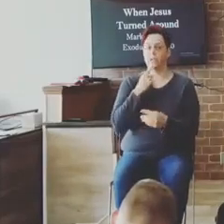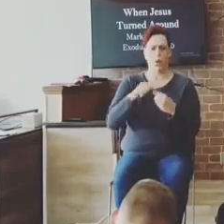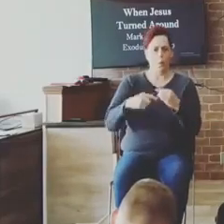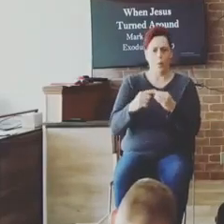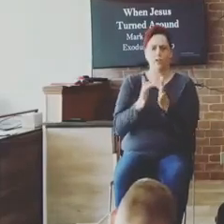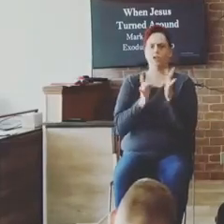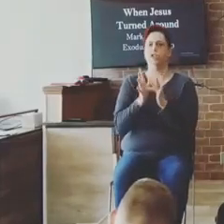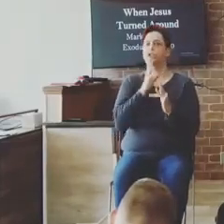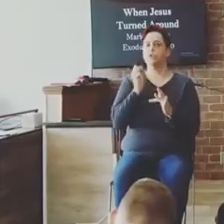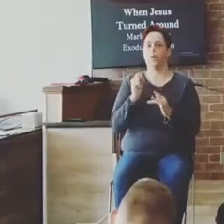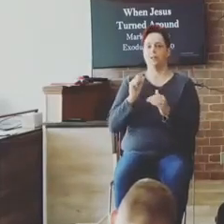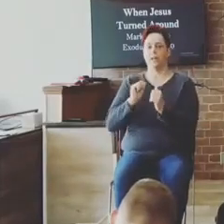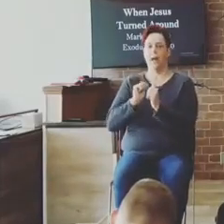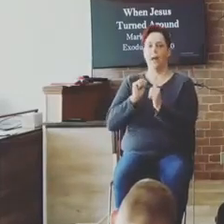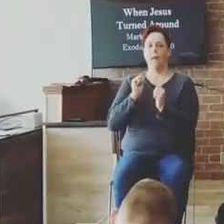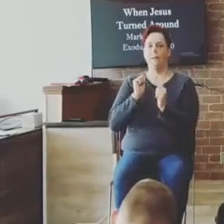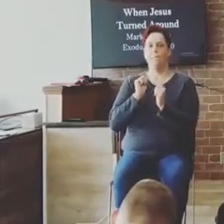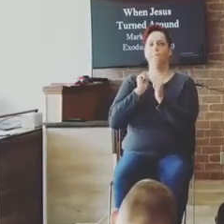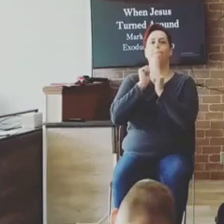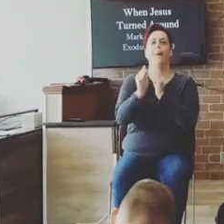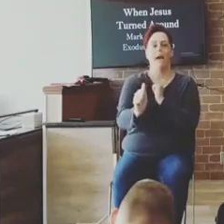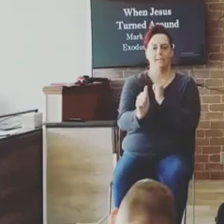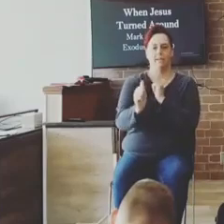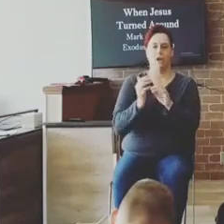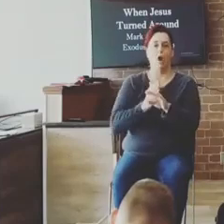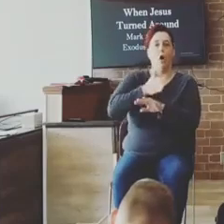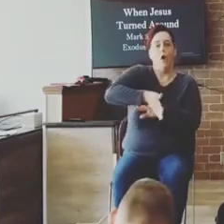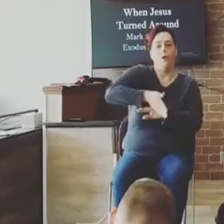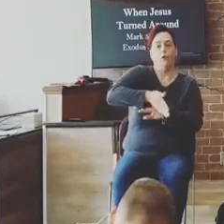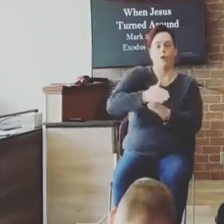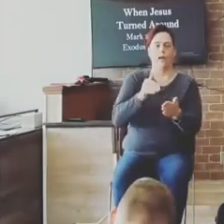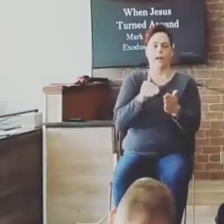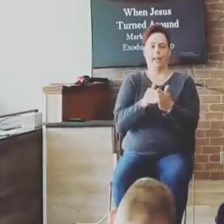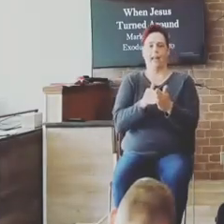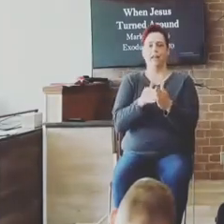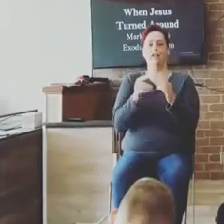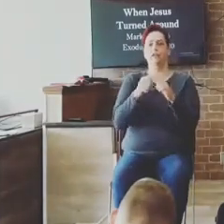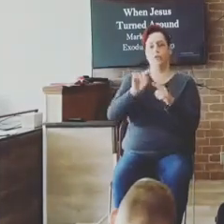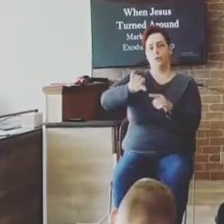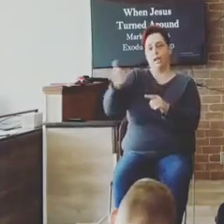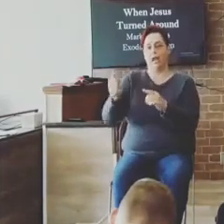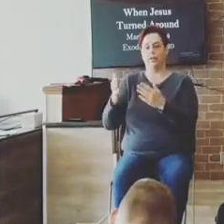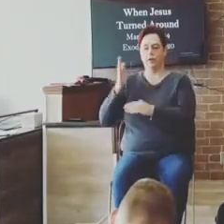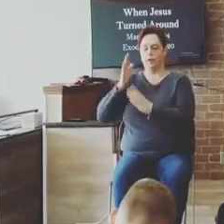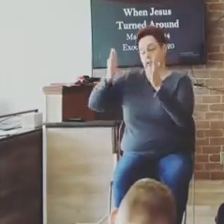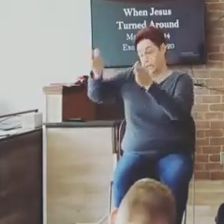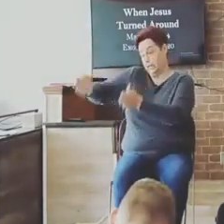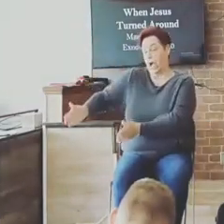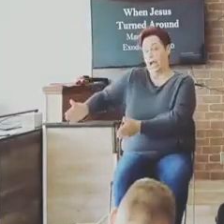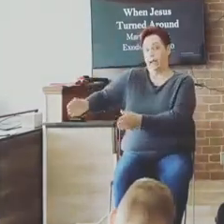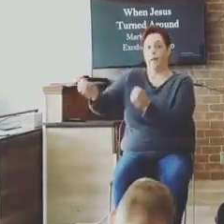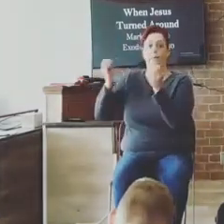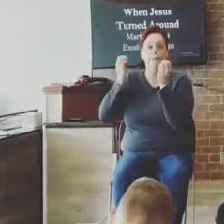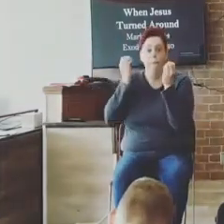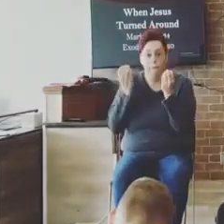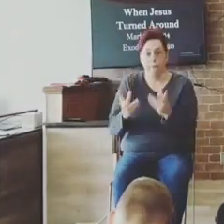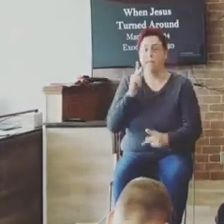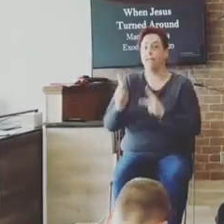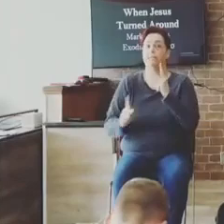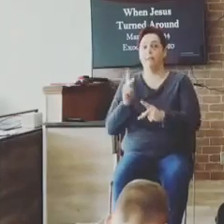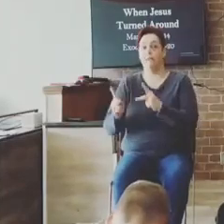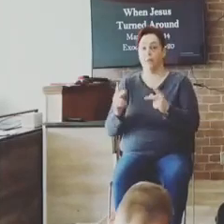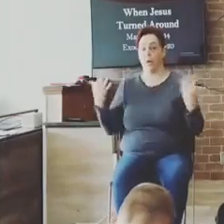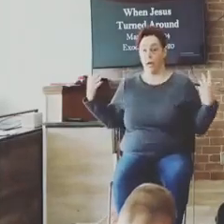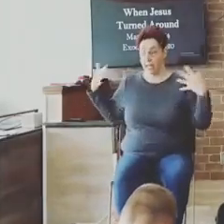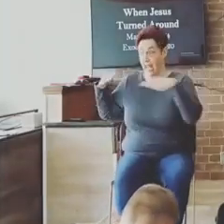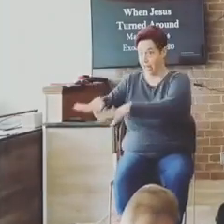again by ship onto the other side, much people gathered unto him, and he was nigh unto the sea.